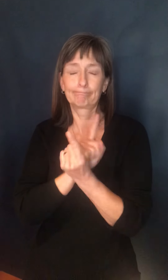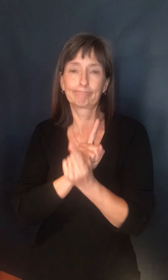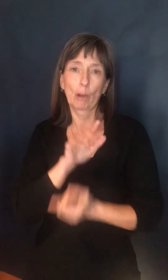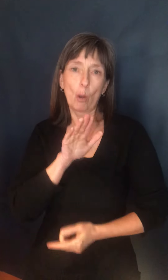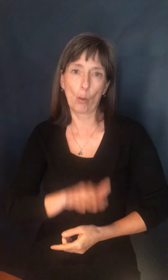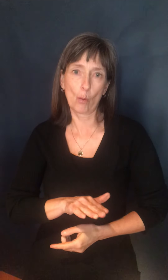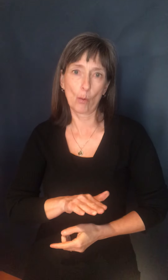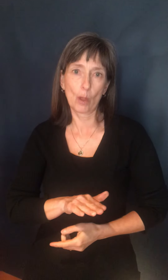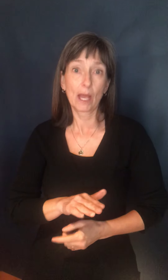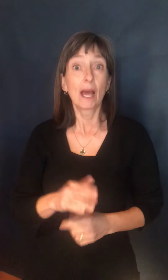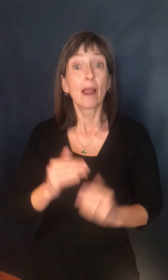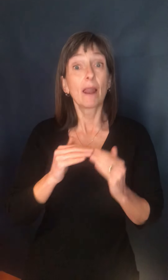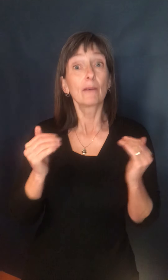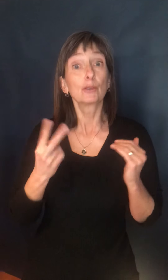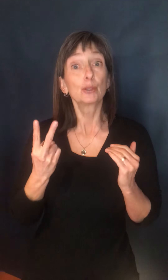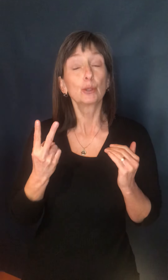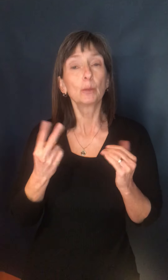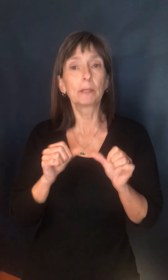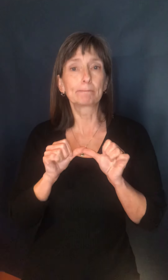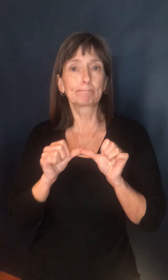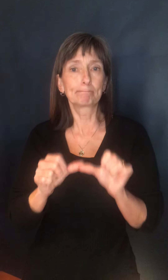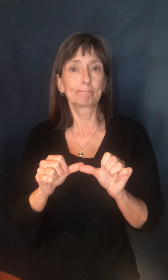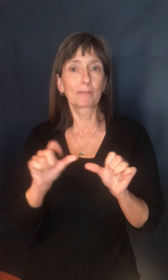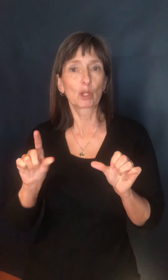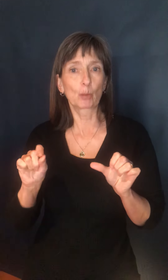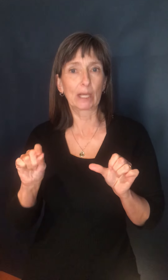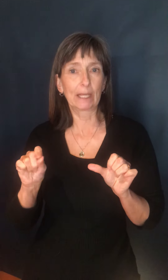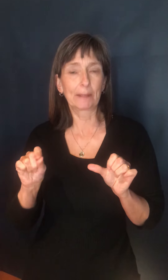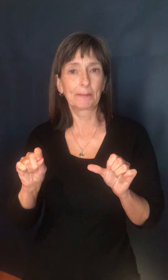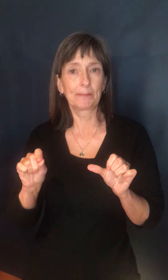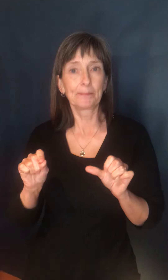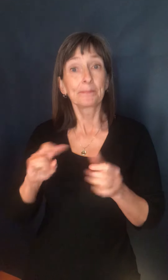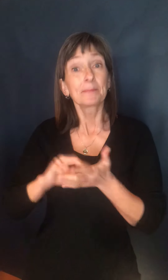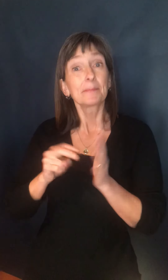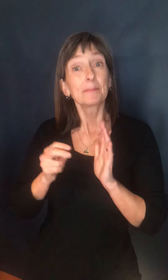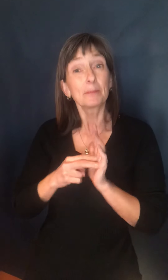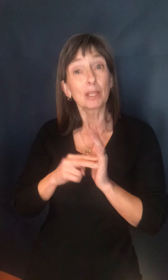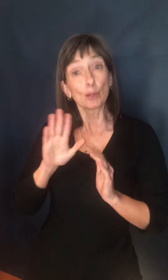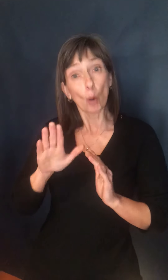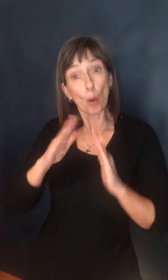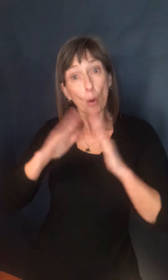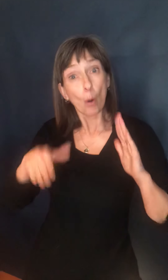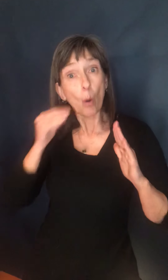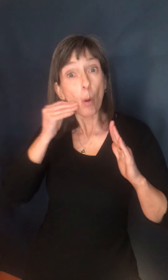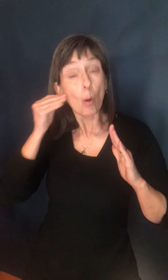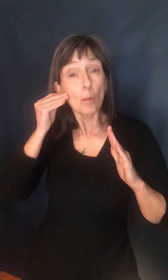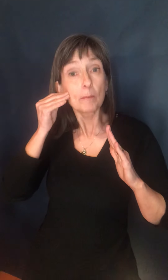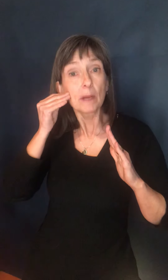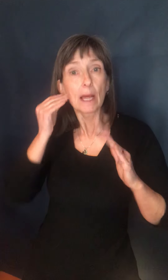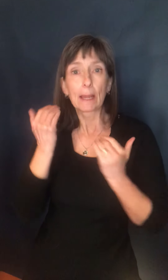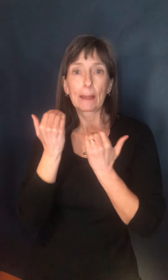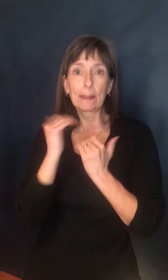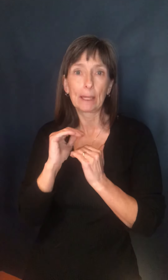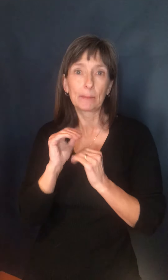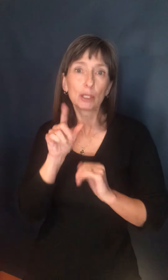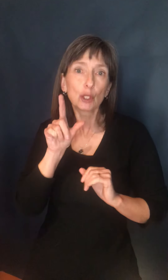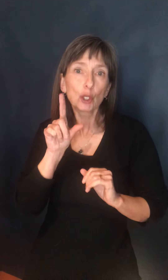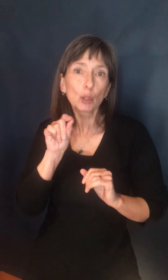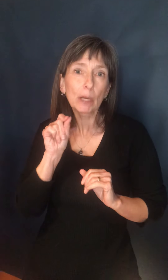20, which means a maximum of 20 close consistent contacts for your household. This means that your household chooses up to